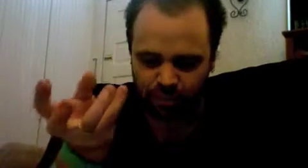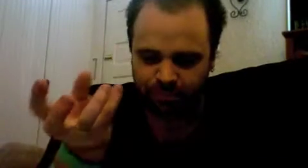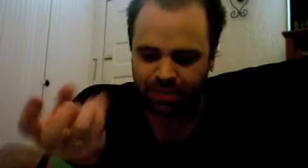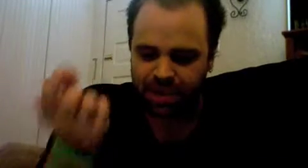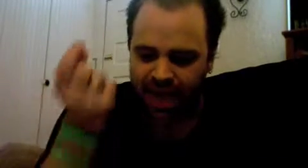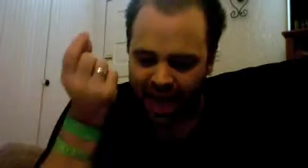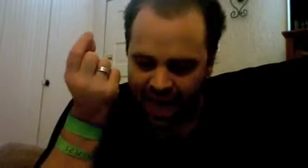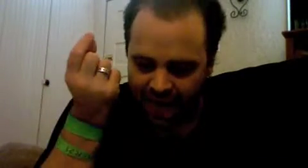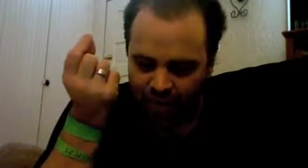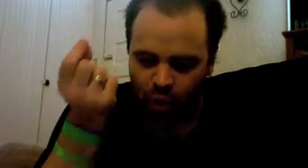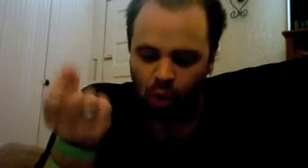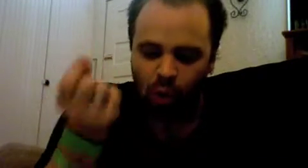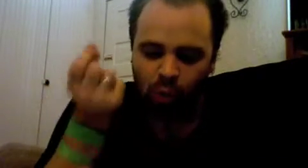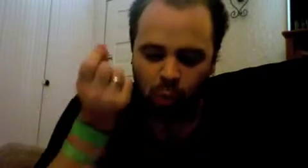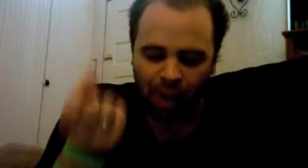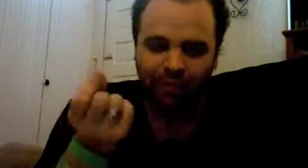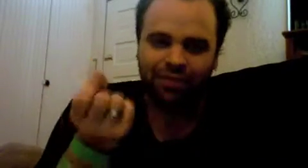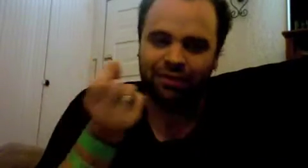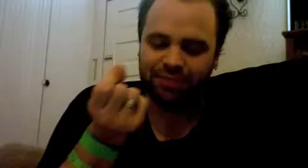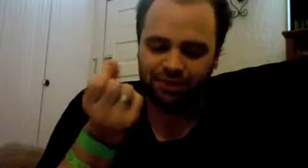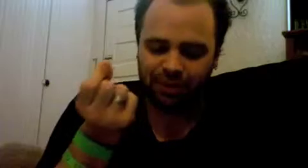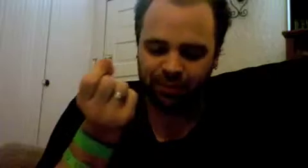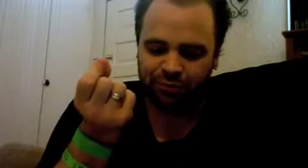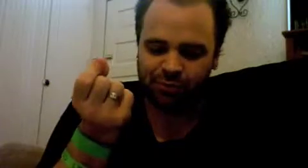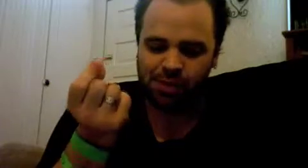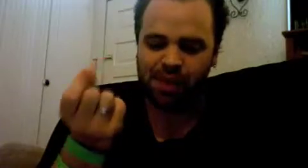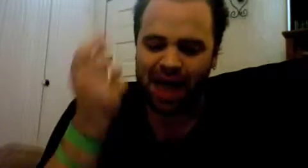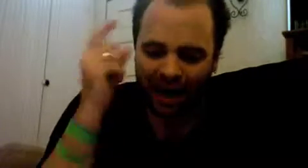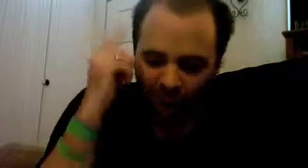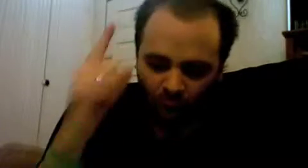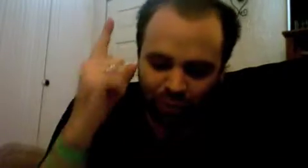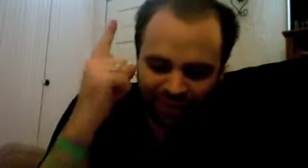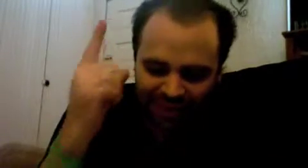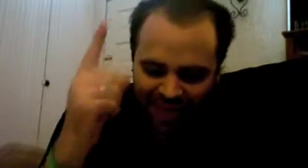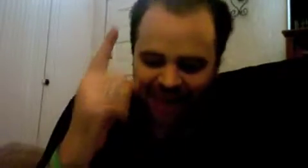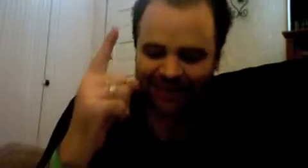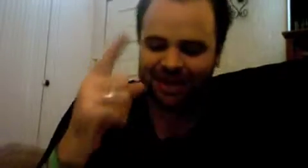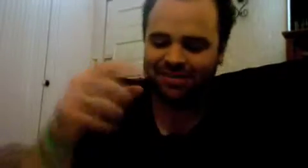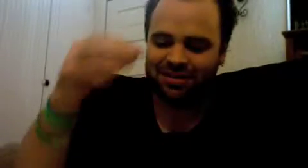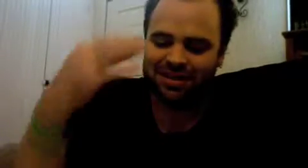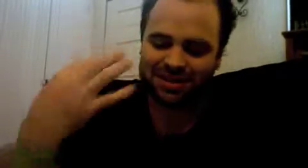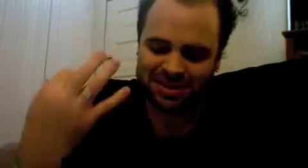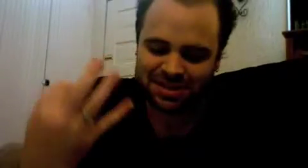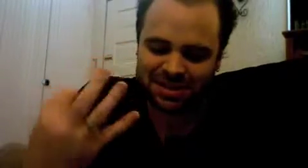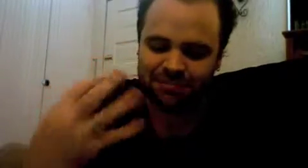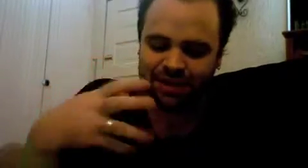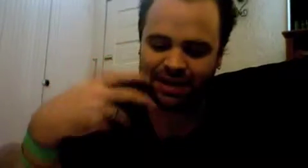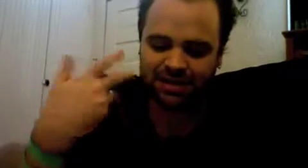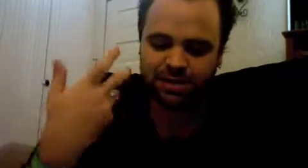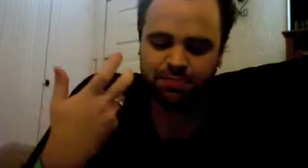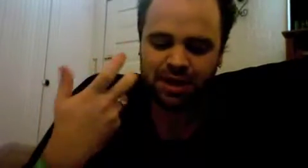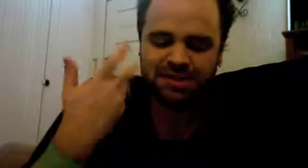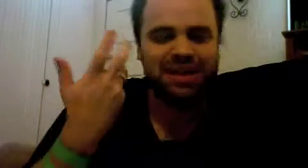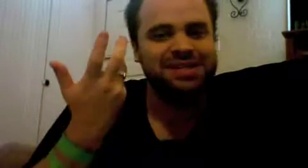and in the whole wealth of the developed form and only then is it conceived and expressed as an